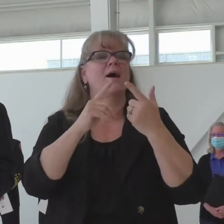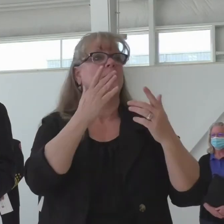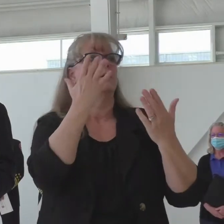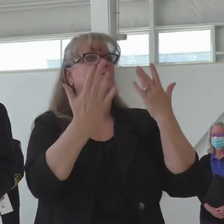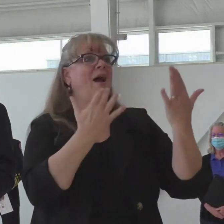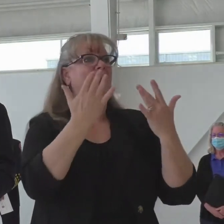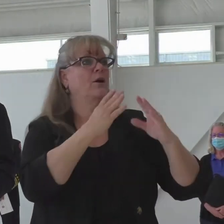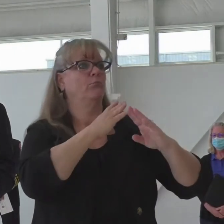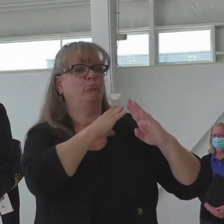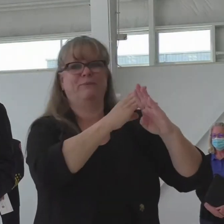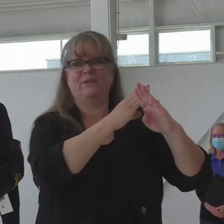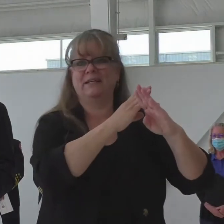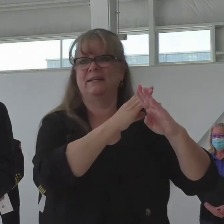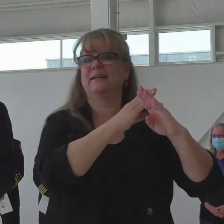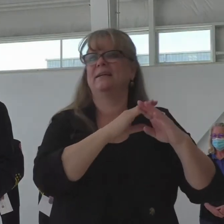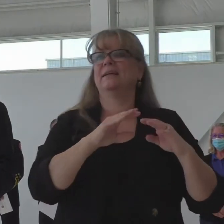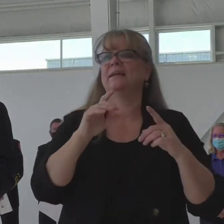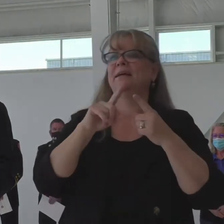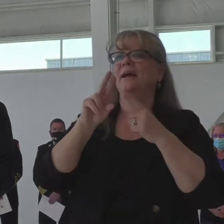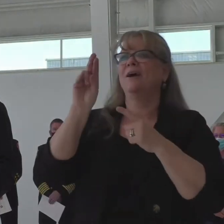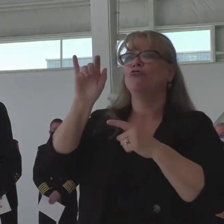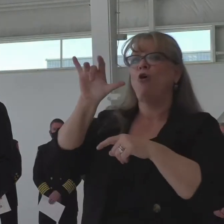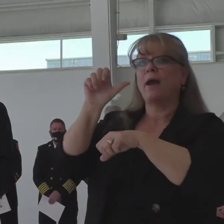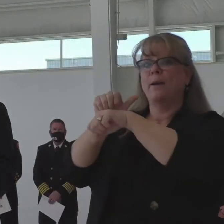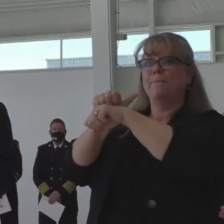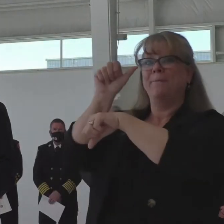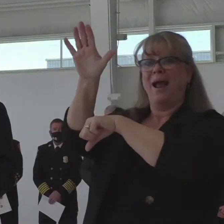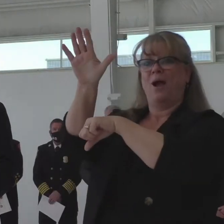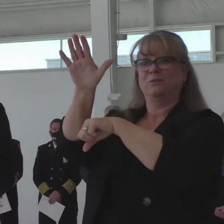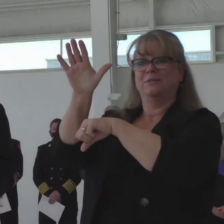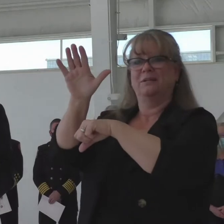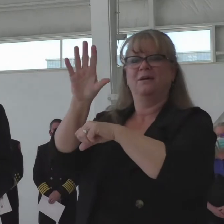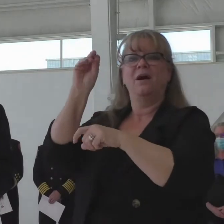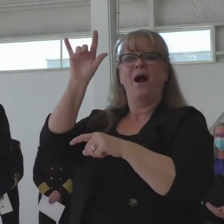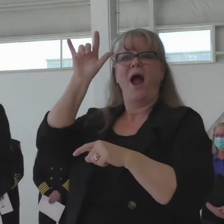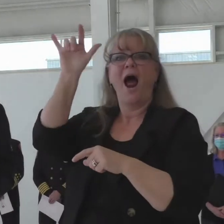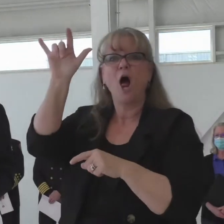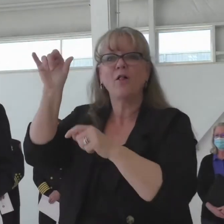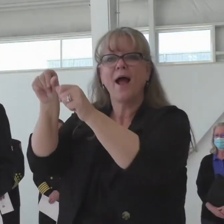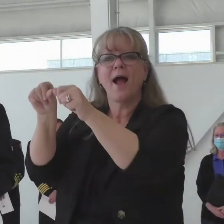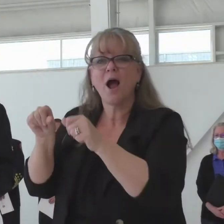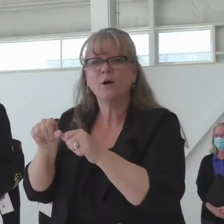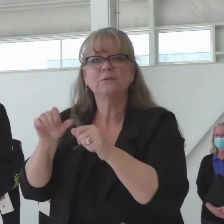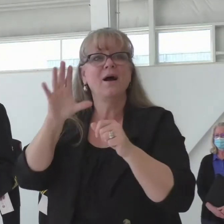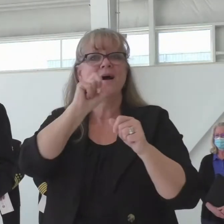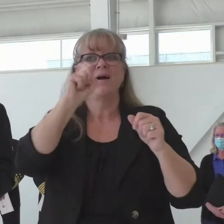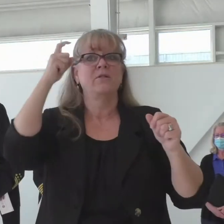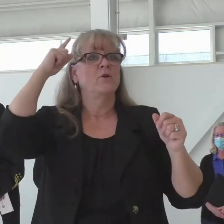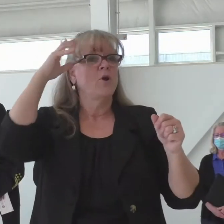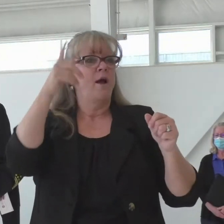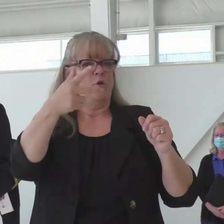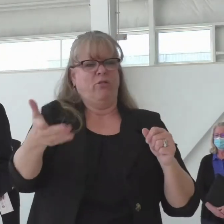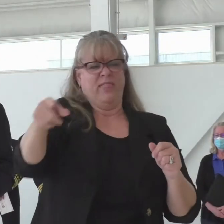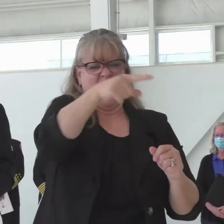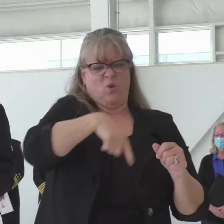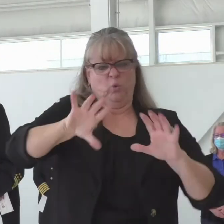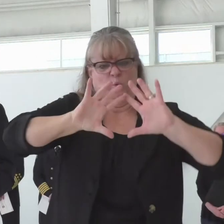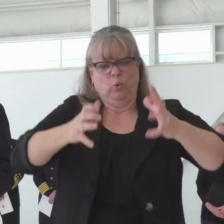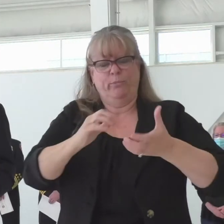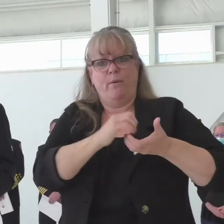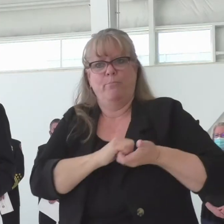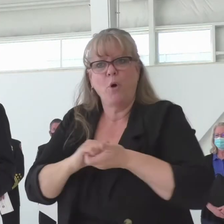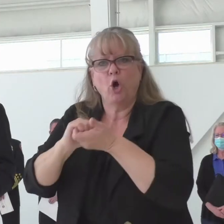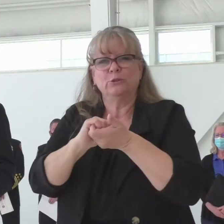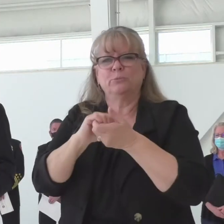Region, and the governor. And I want everyone to get involved and do their part to prevent wildfires in their